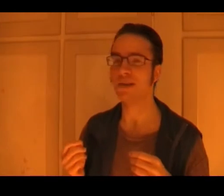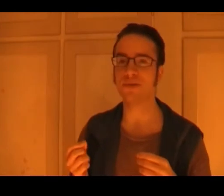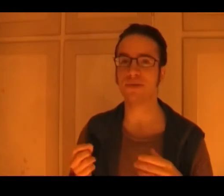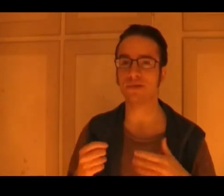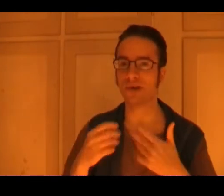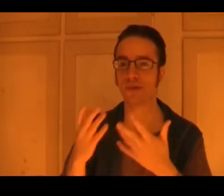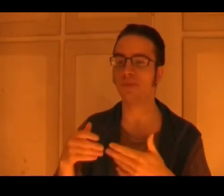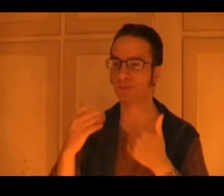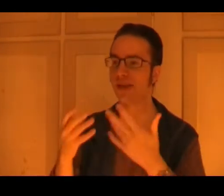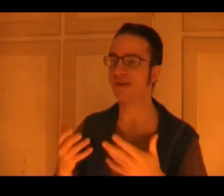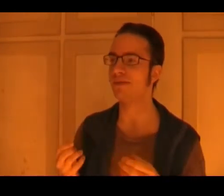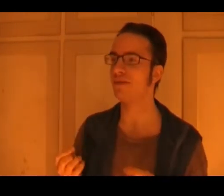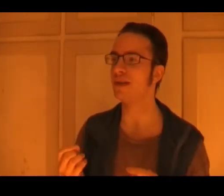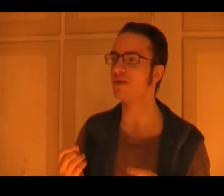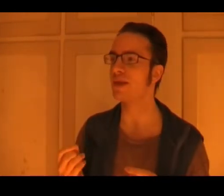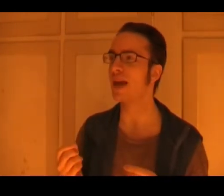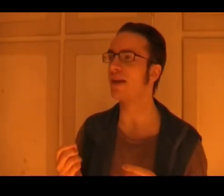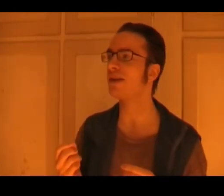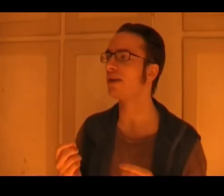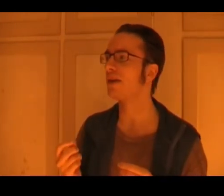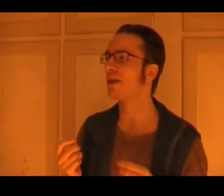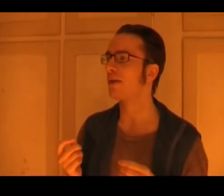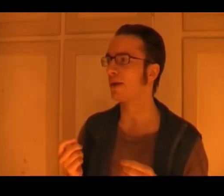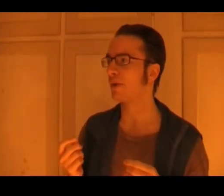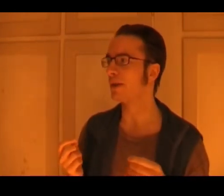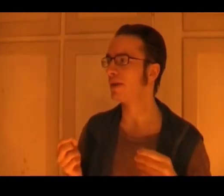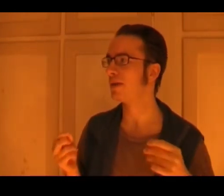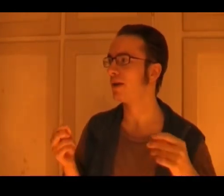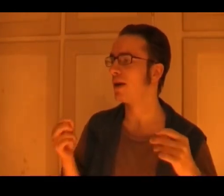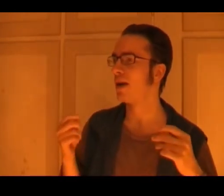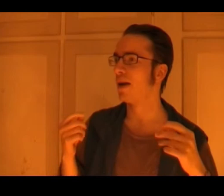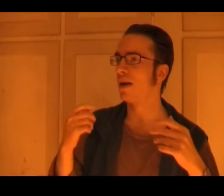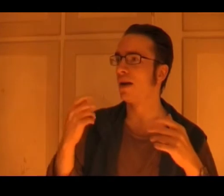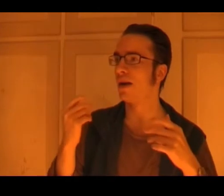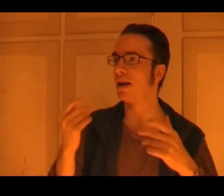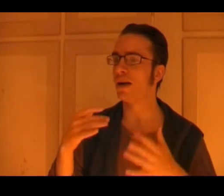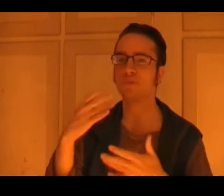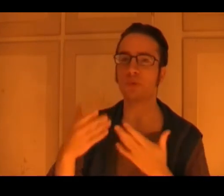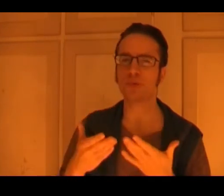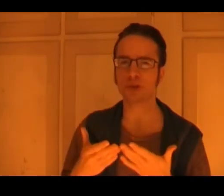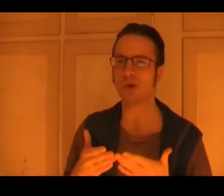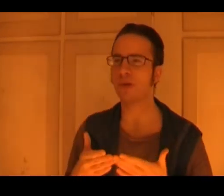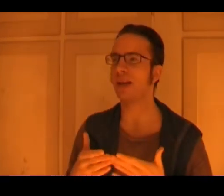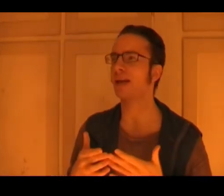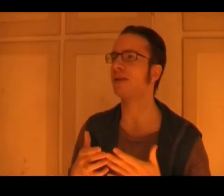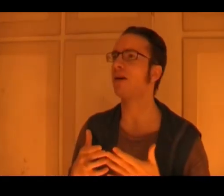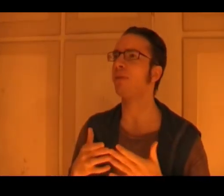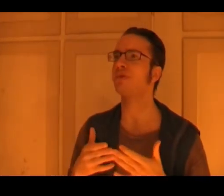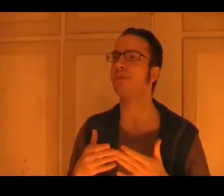near, so, it nears the end, thankfully. Uh, we were told that, like, almost a